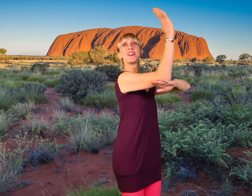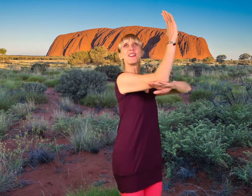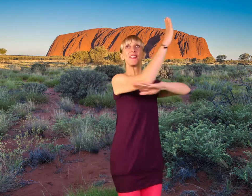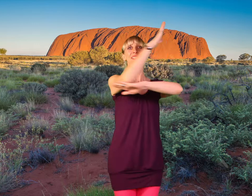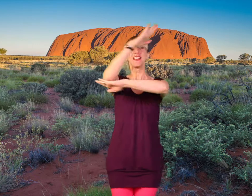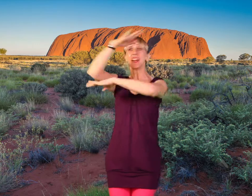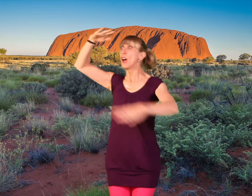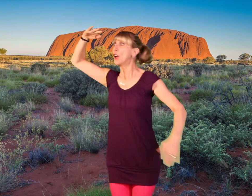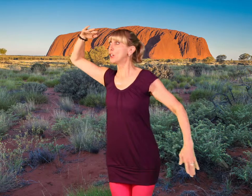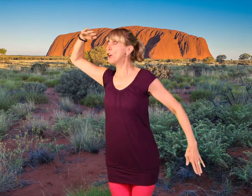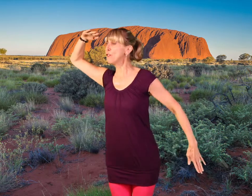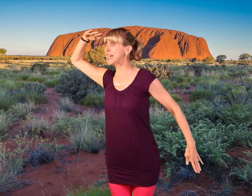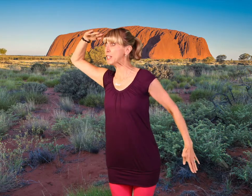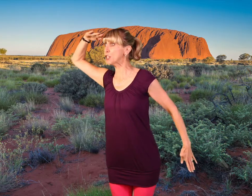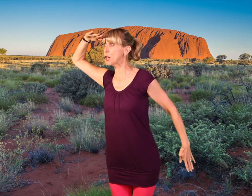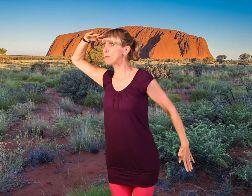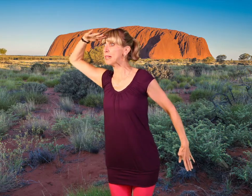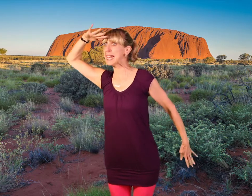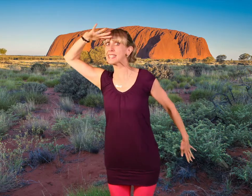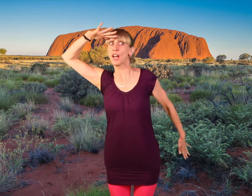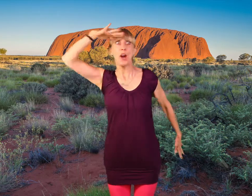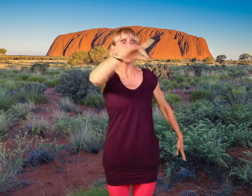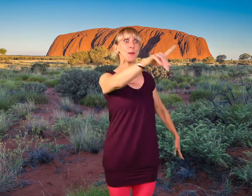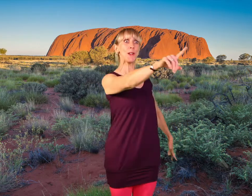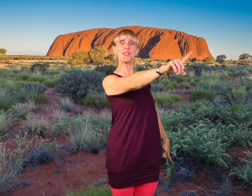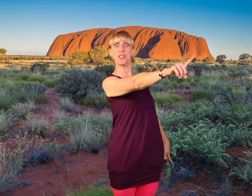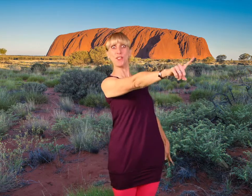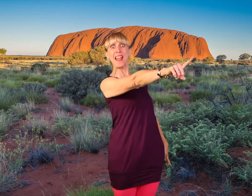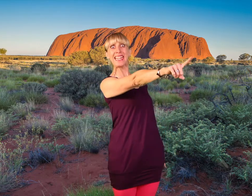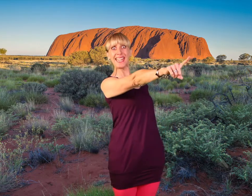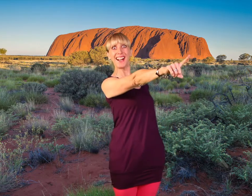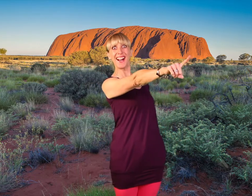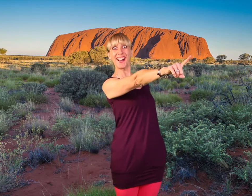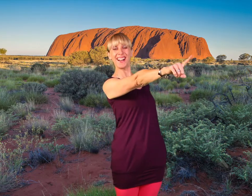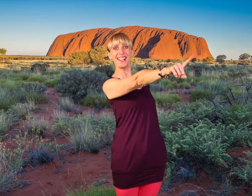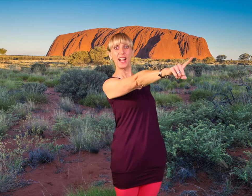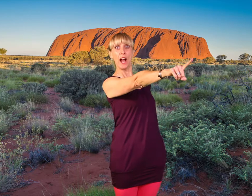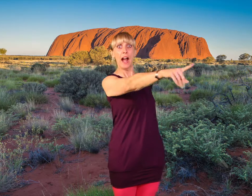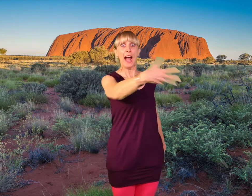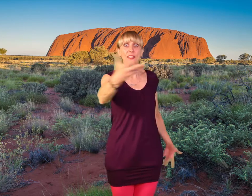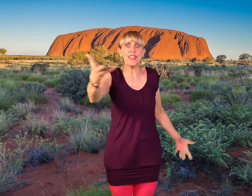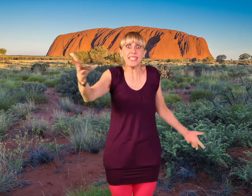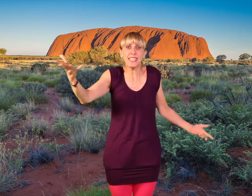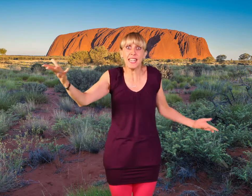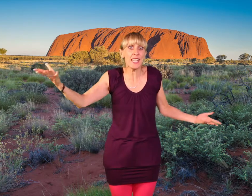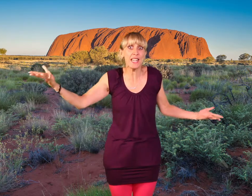you'll reach a place called Australia, and this is